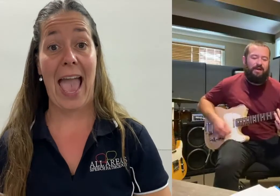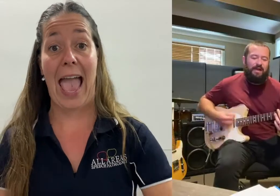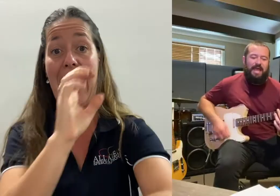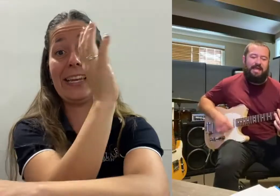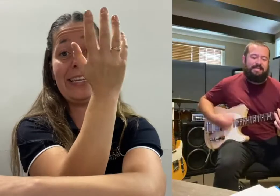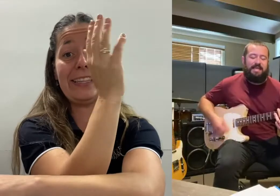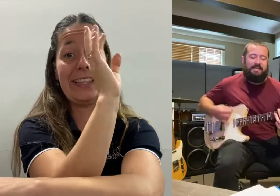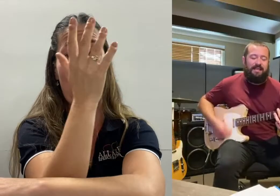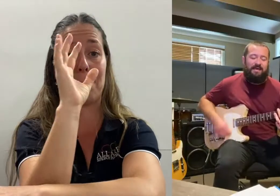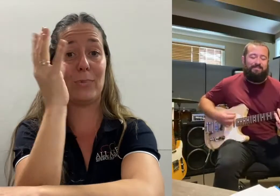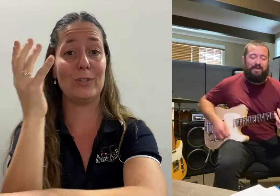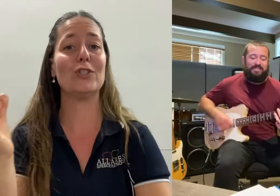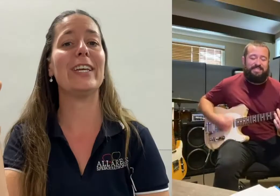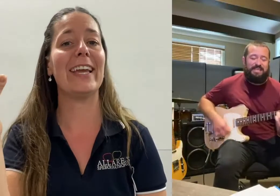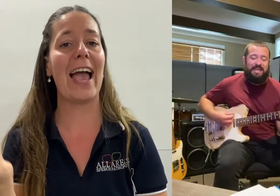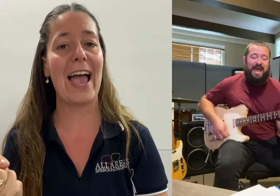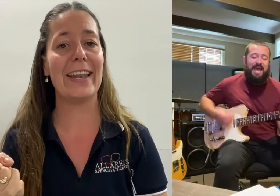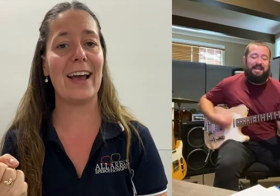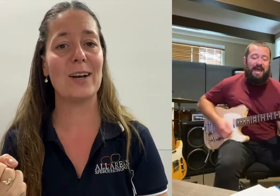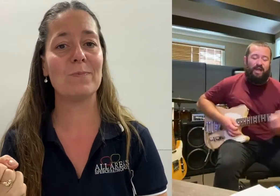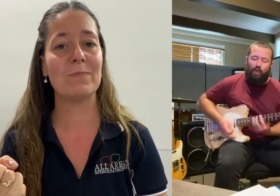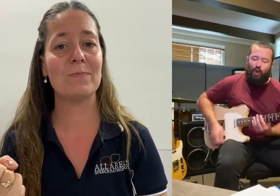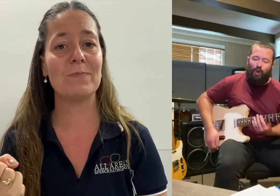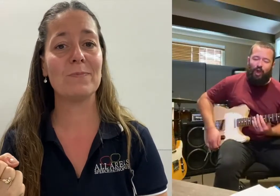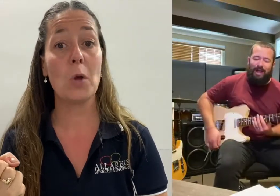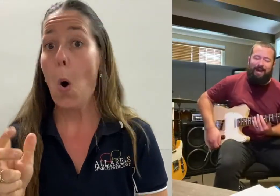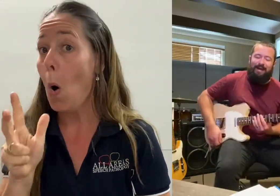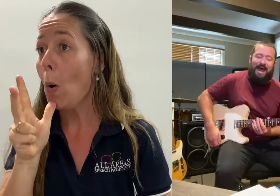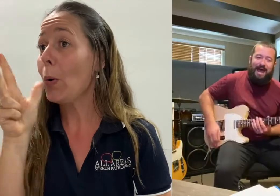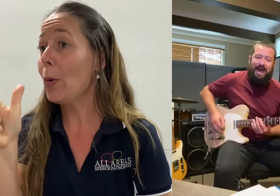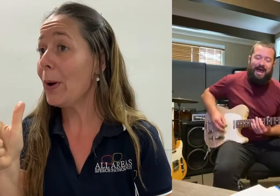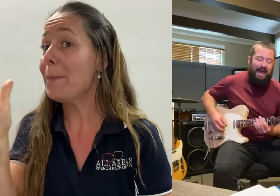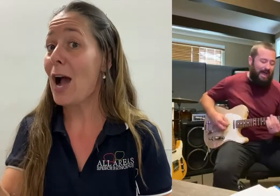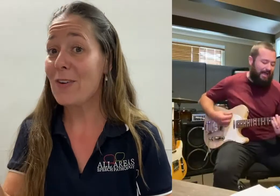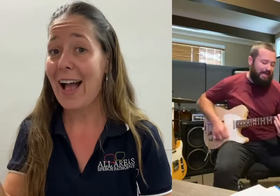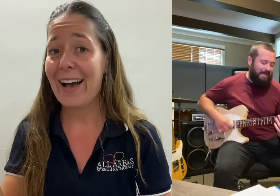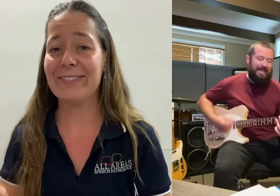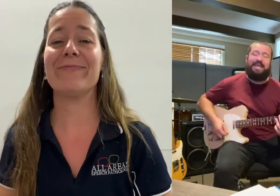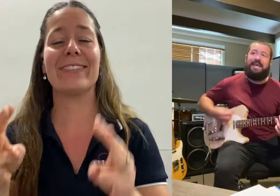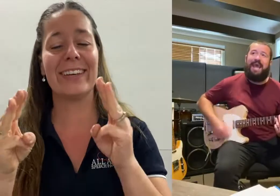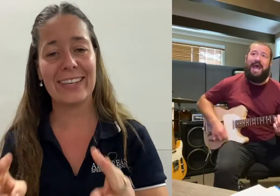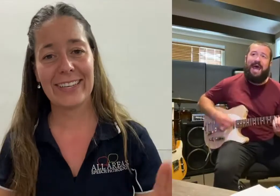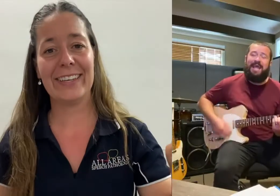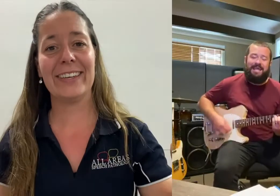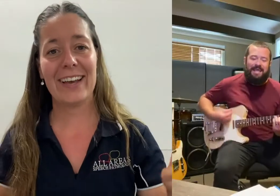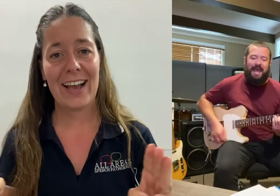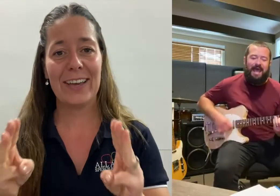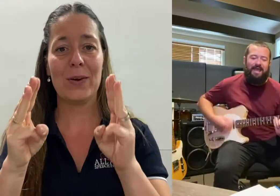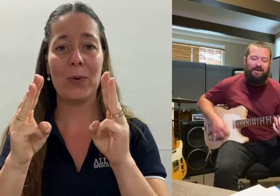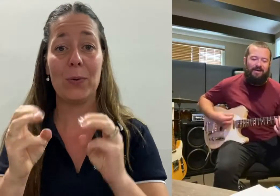And in the bush she had a kookaburra. E, I, E, I, O.